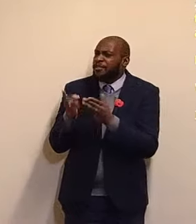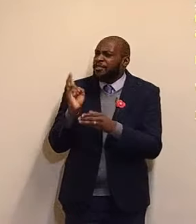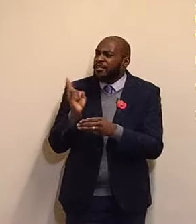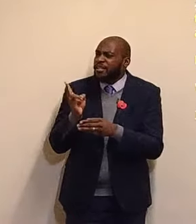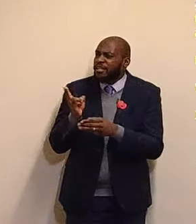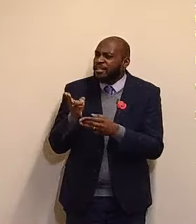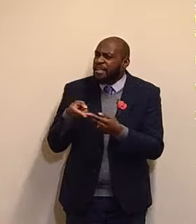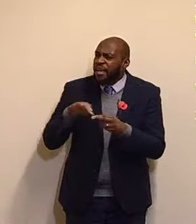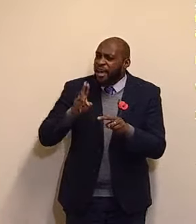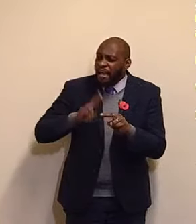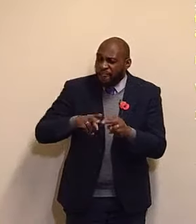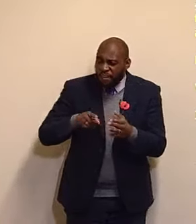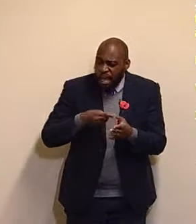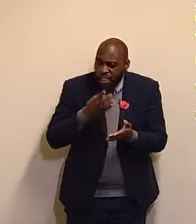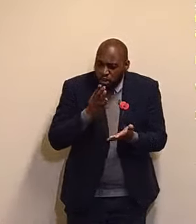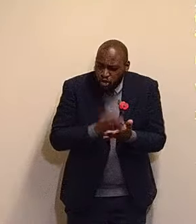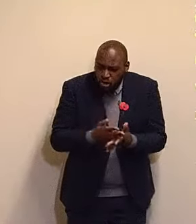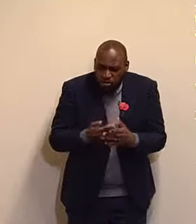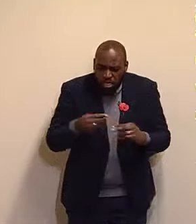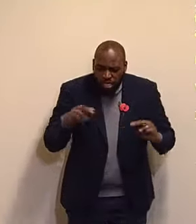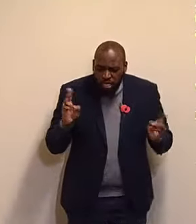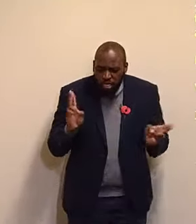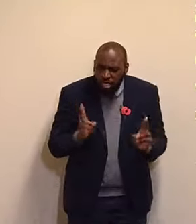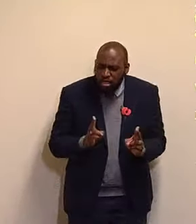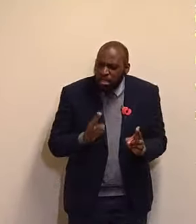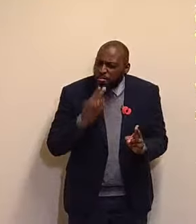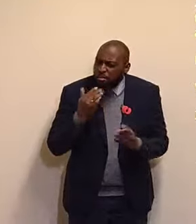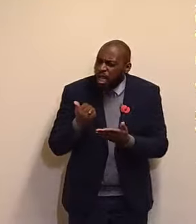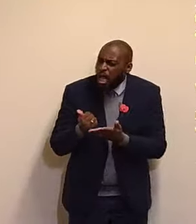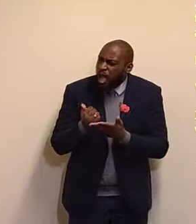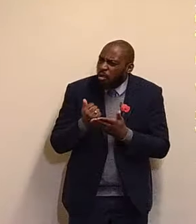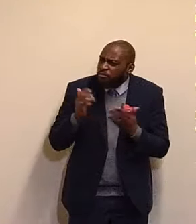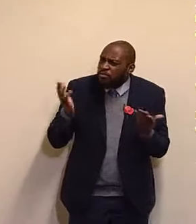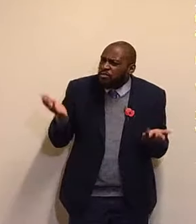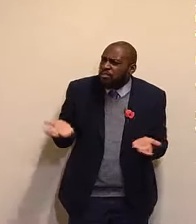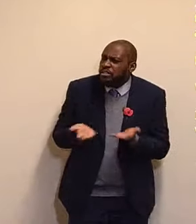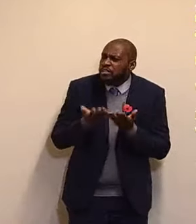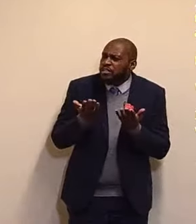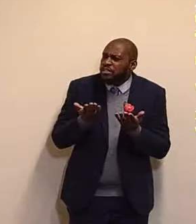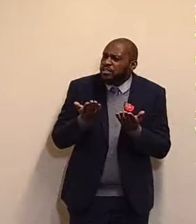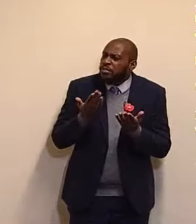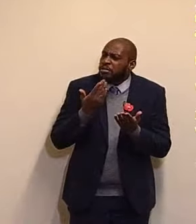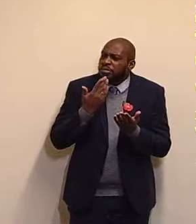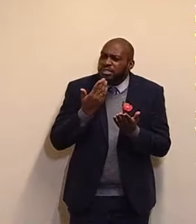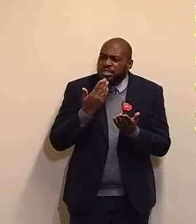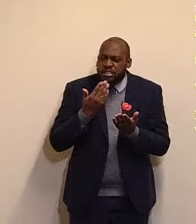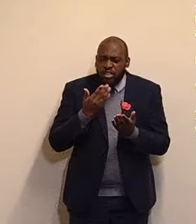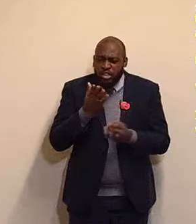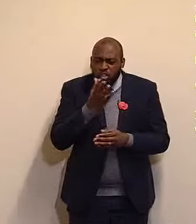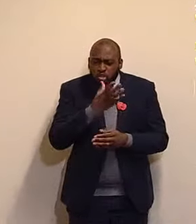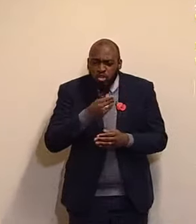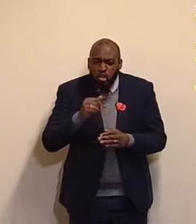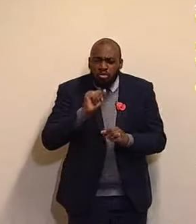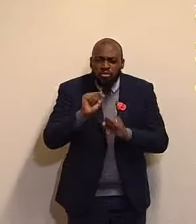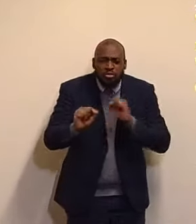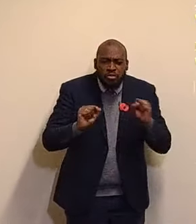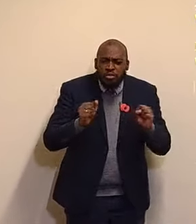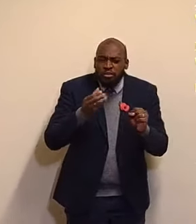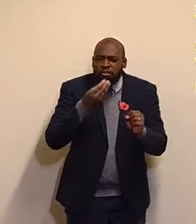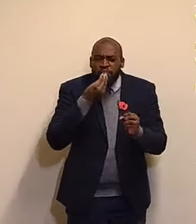us. We pray that thou will nourish our souls and help us to grow in grace and in the knowledge of the Lord